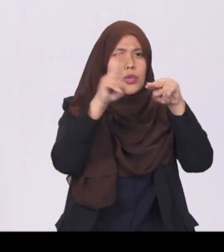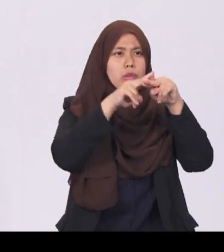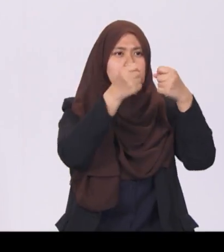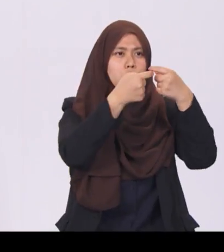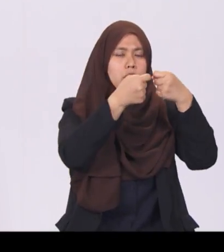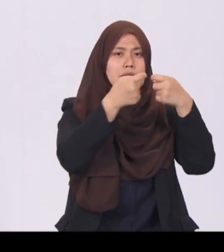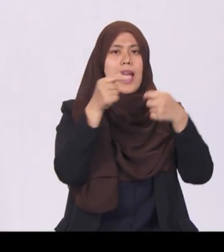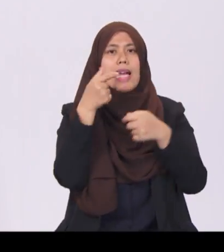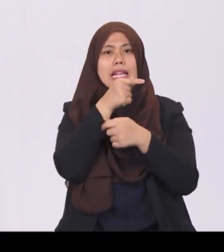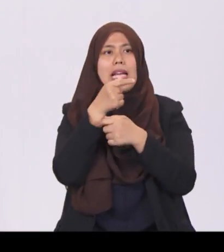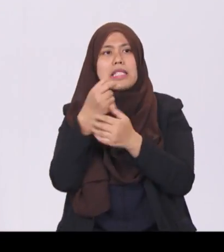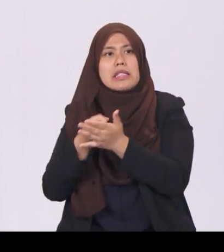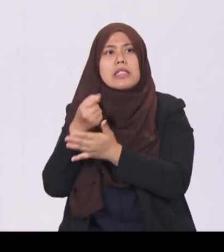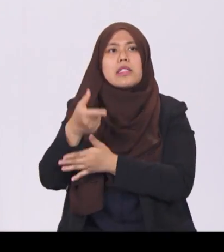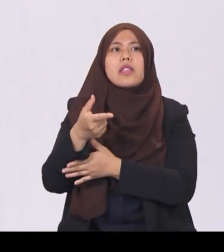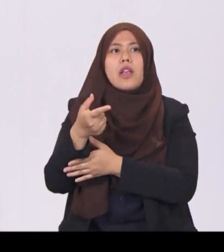households arising from the carbon tax.